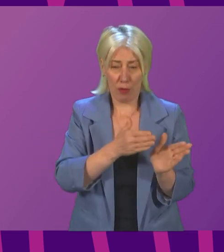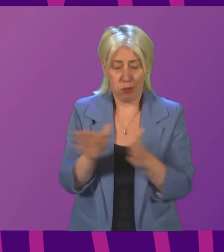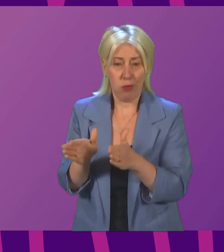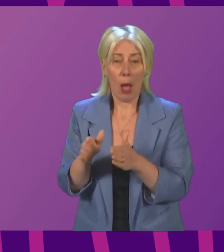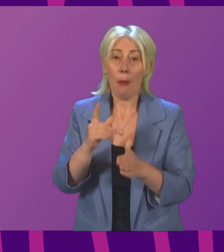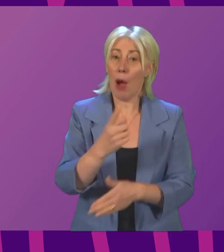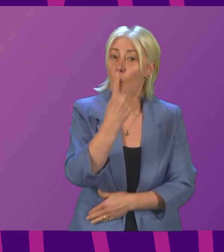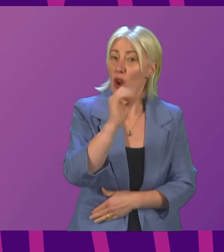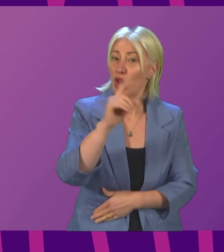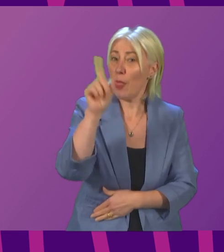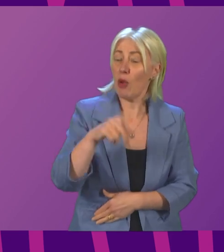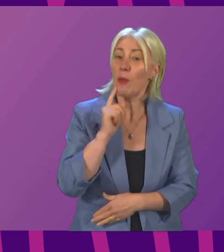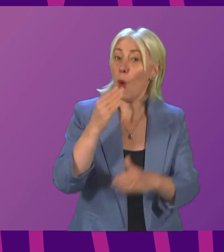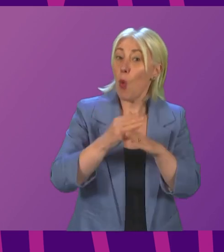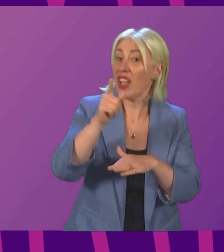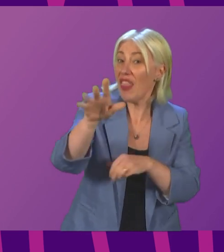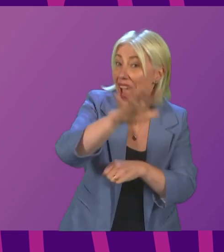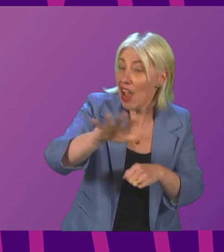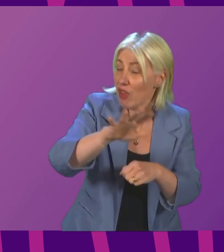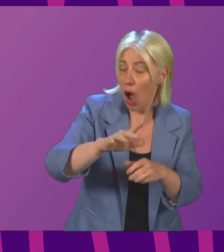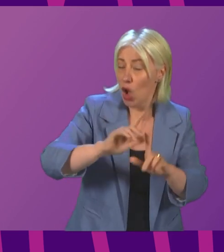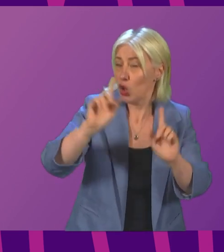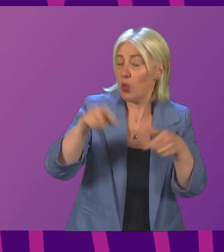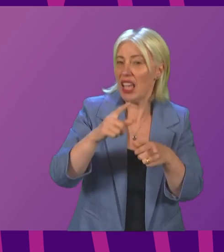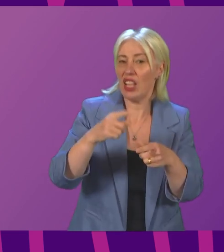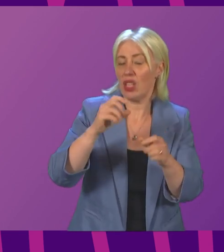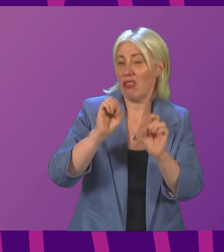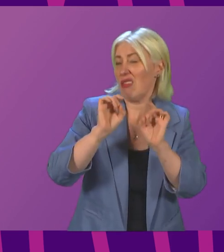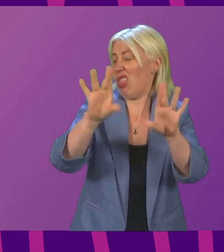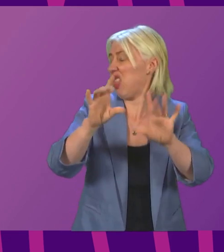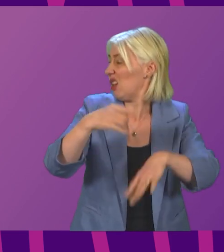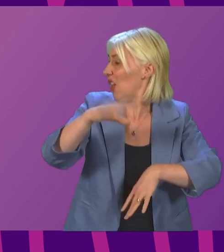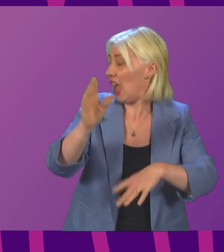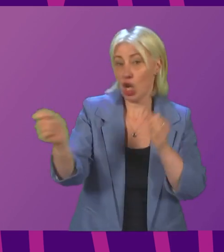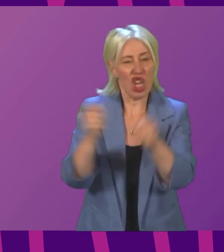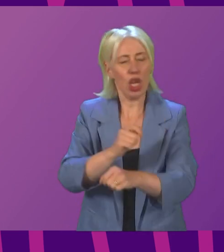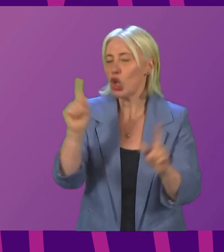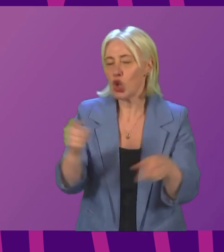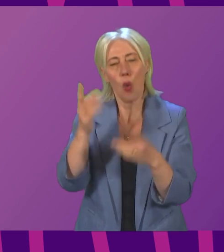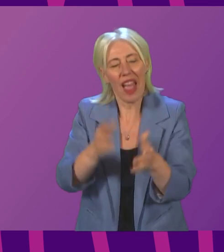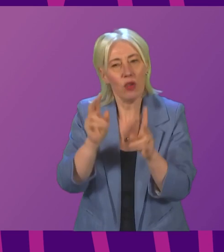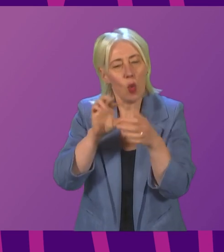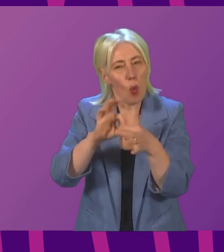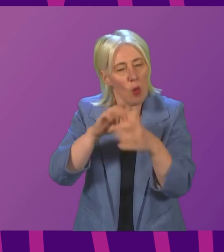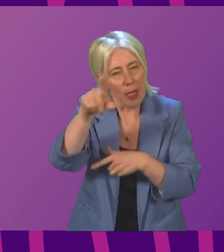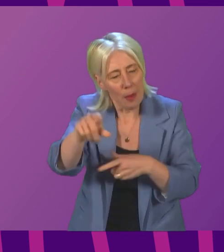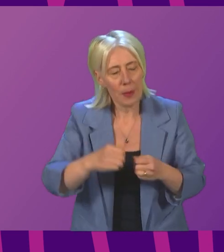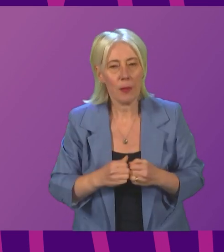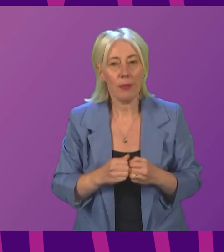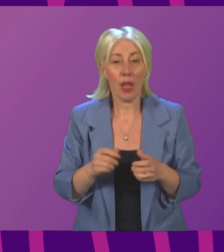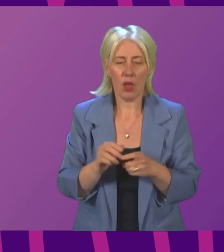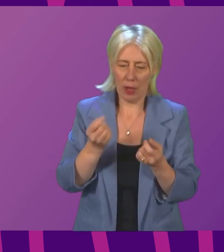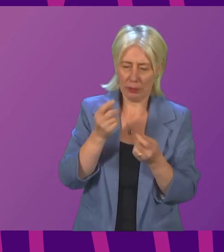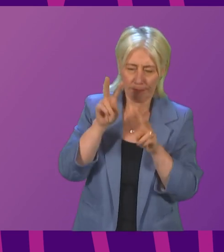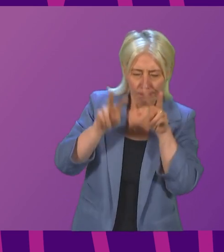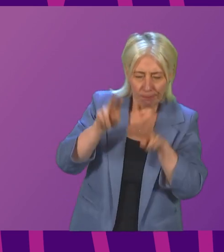,000 people who currently work in that sector so the need to do that fairly and justly is really important. We are assessing the membership